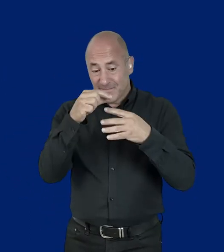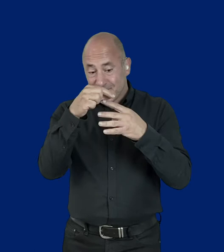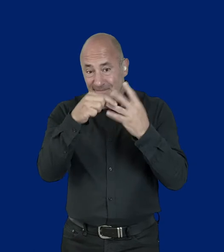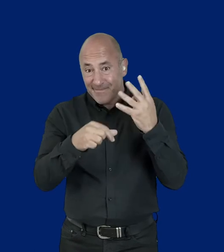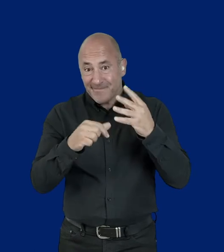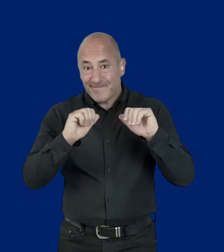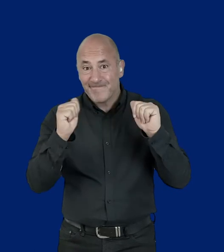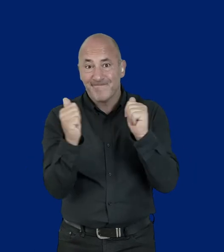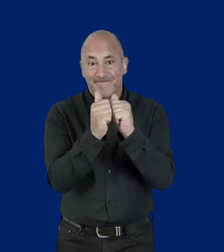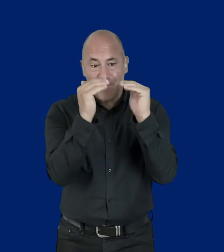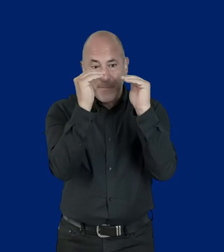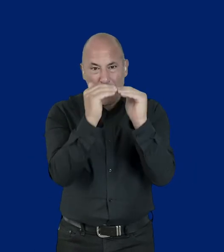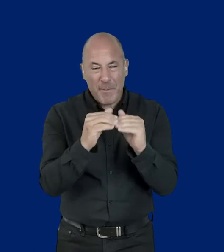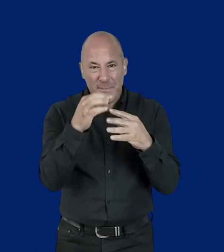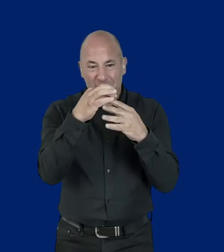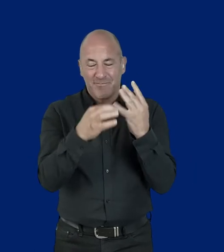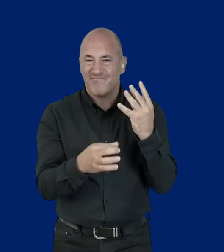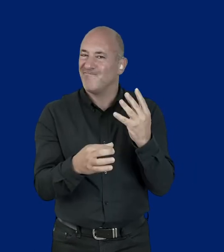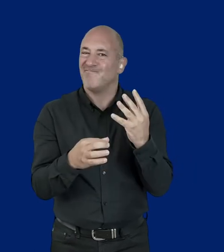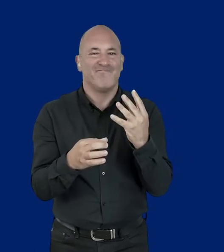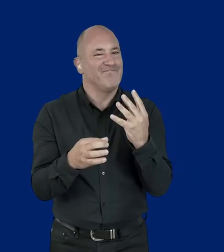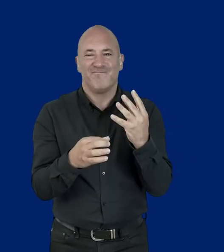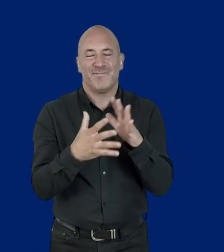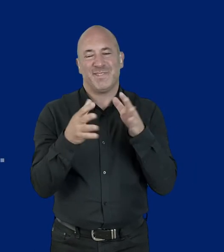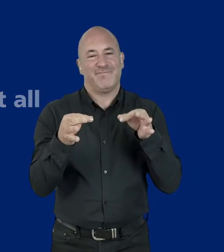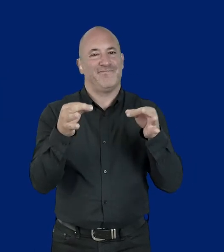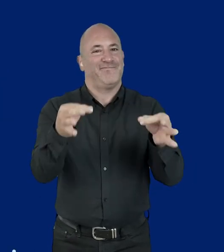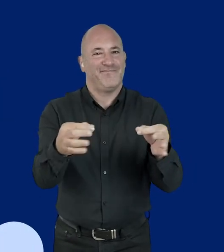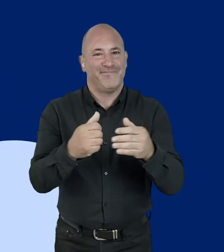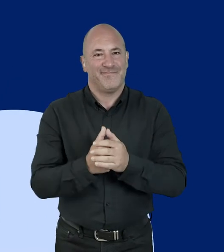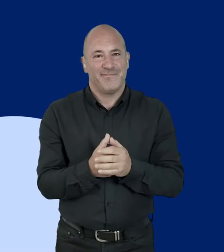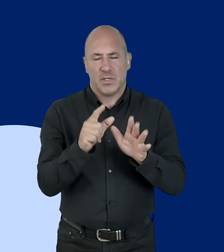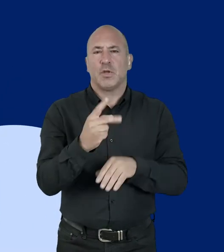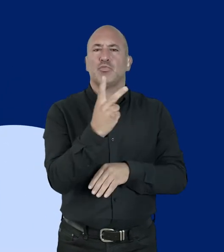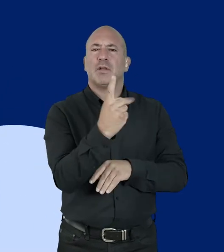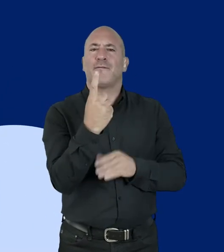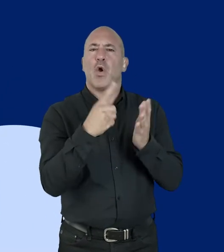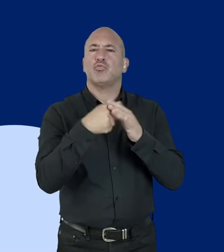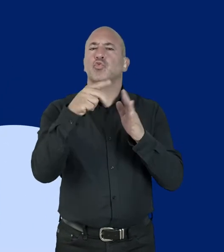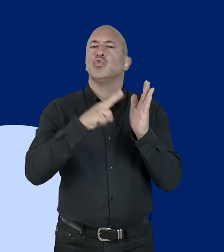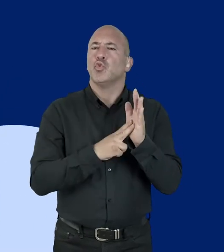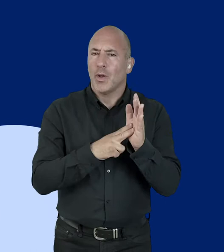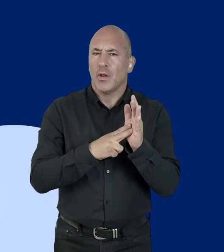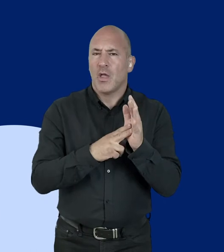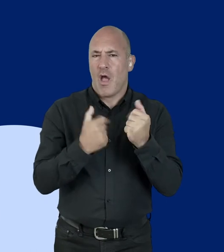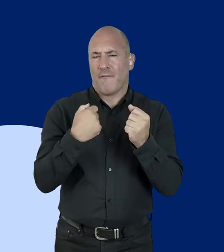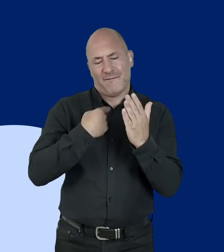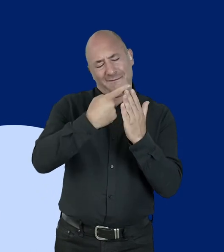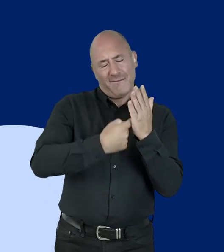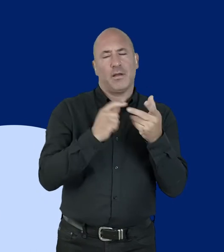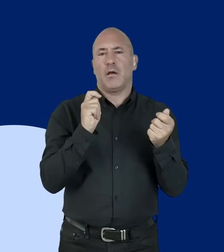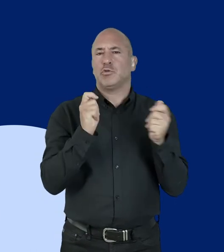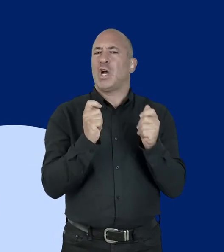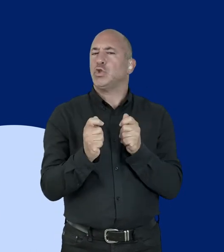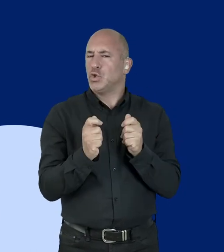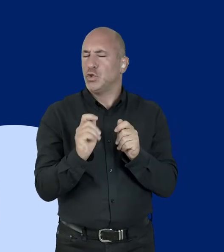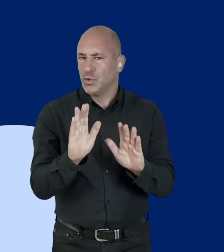we cannot say that all four of the tests have been met. From the 21st of June, however, there will be some changes to current